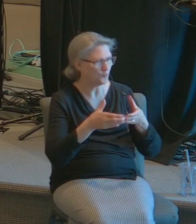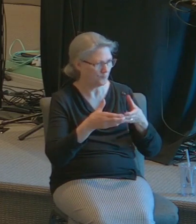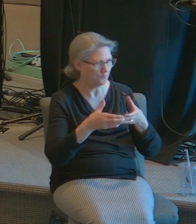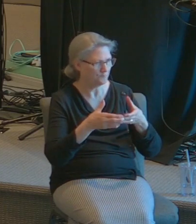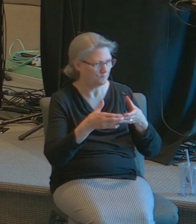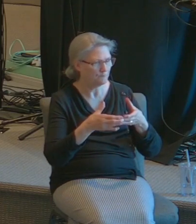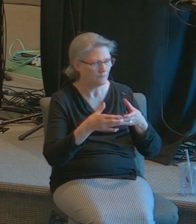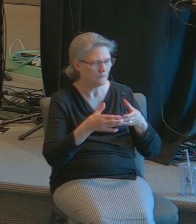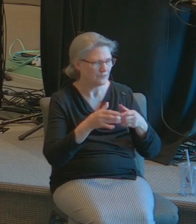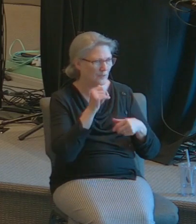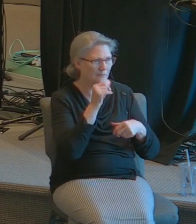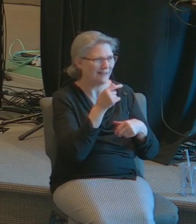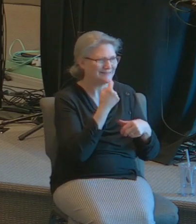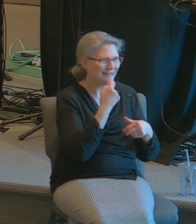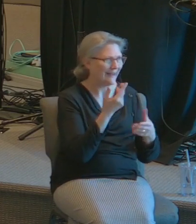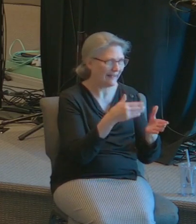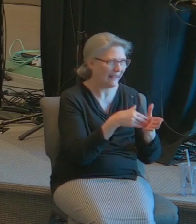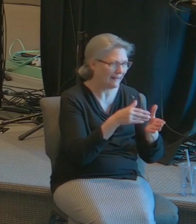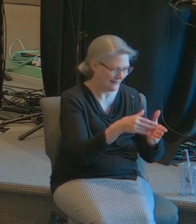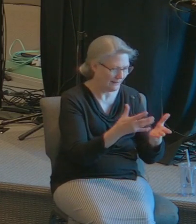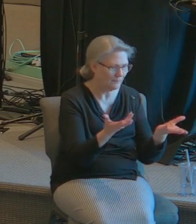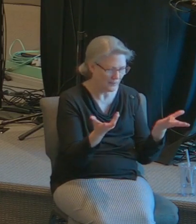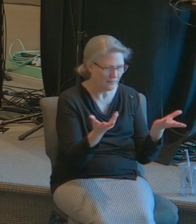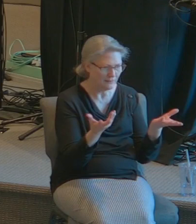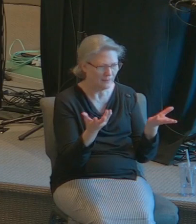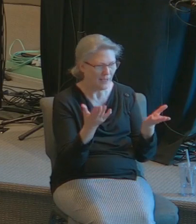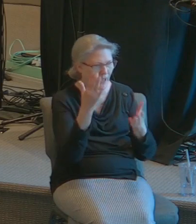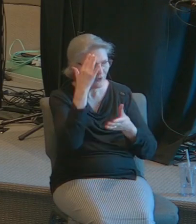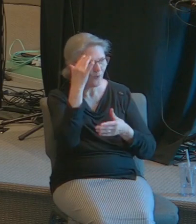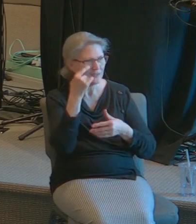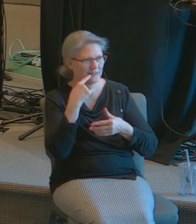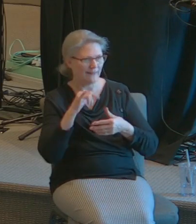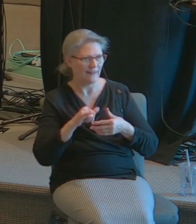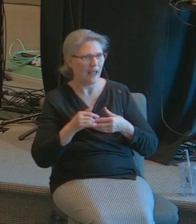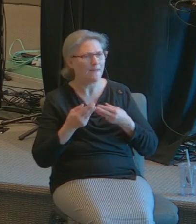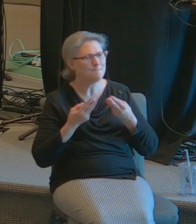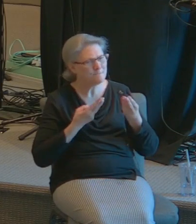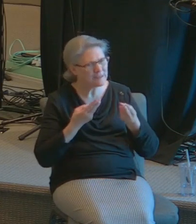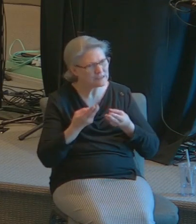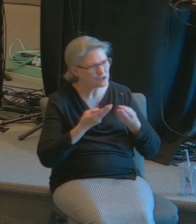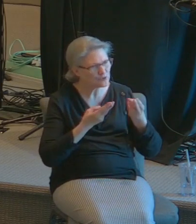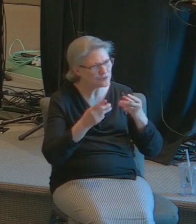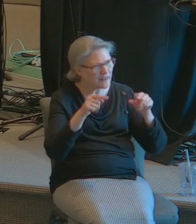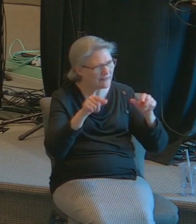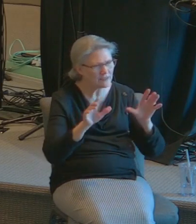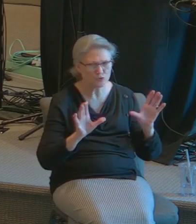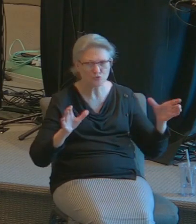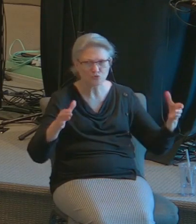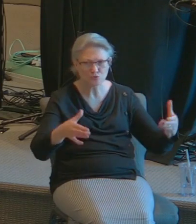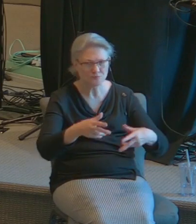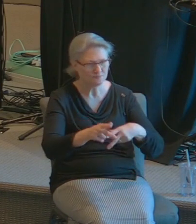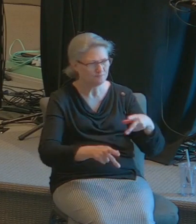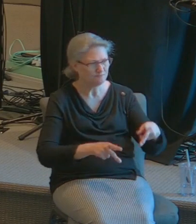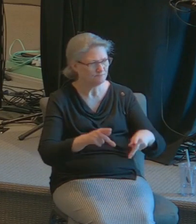other night so I'm not just repenting I'm ministering to this congregation